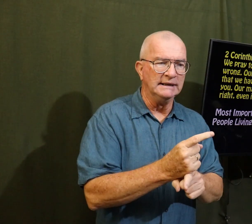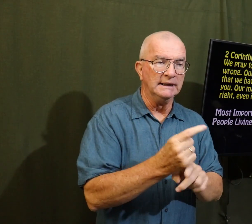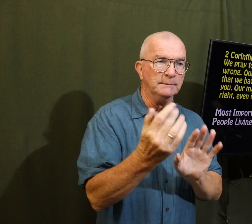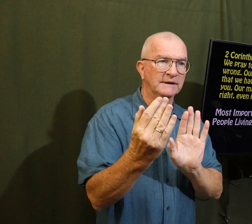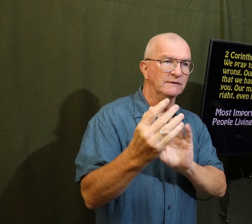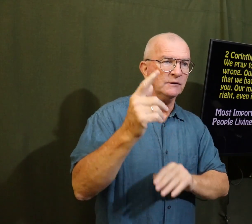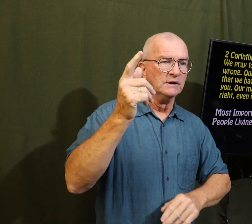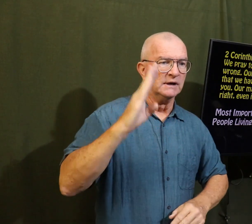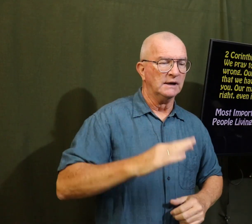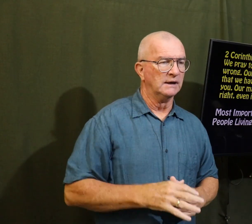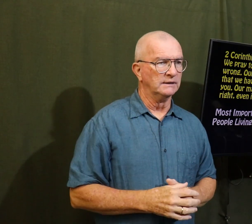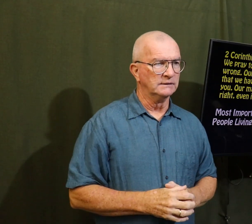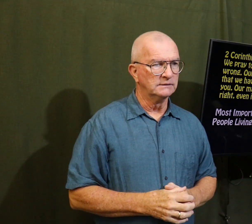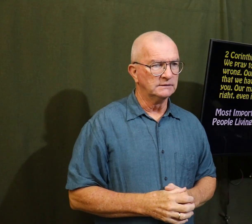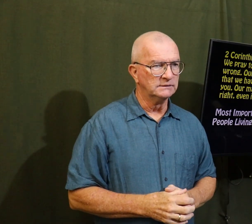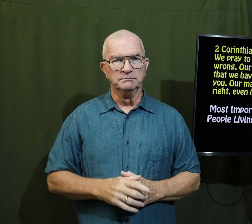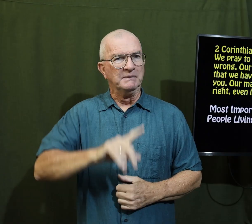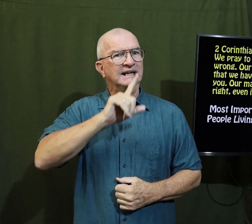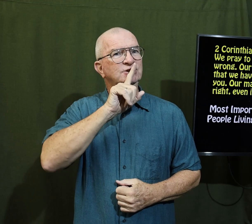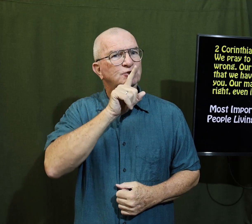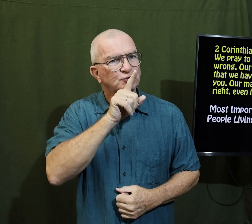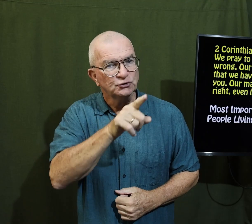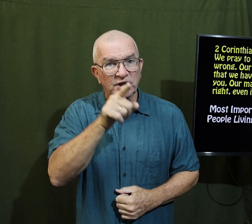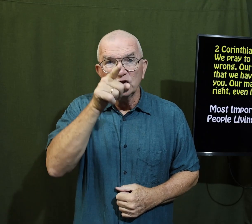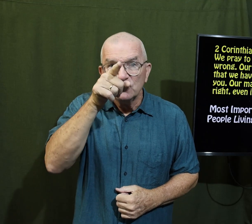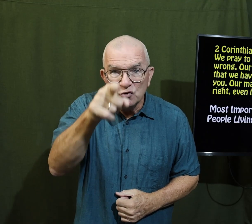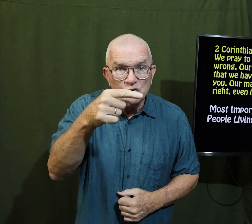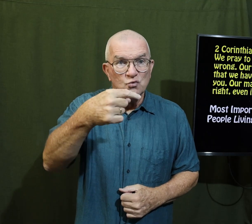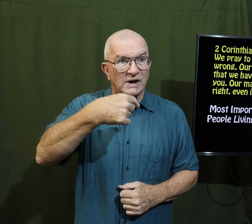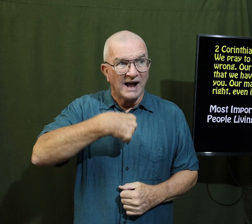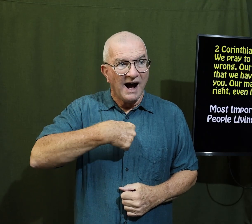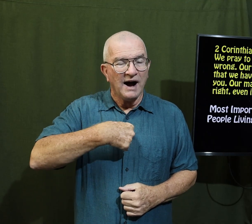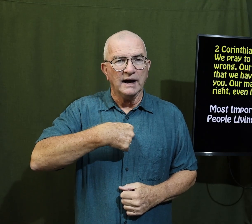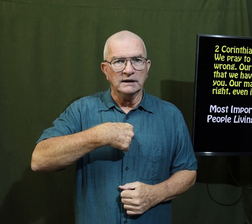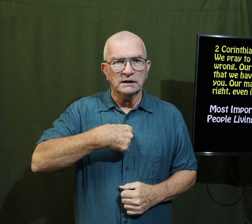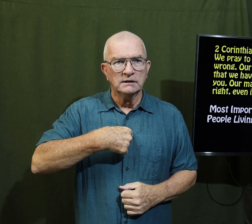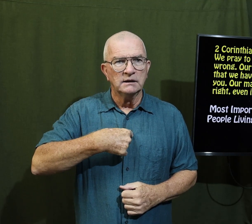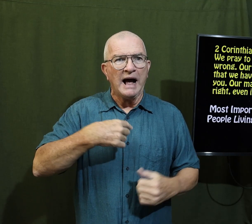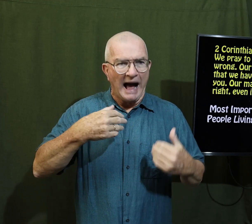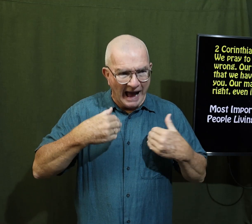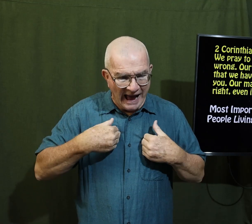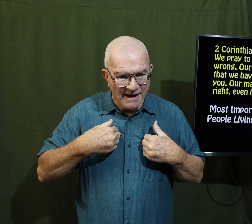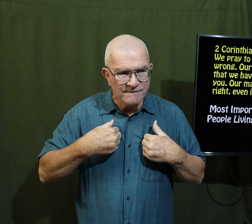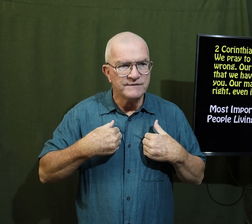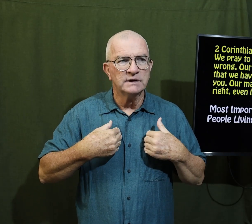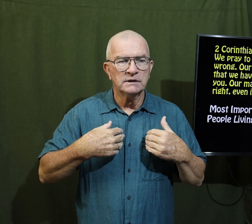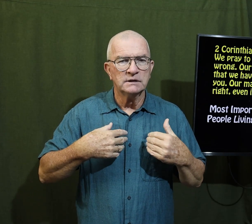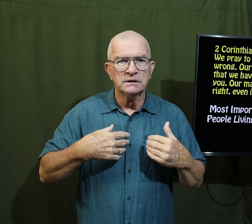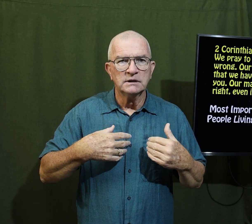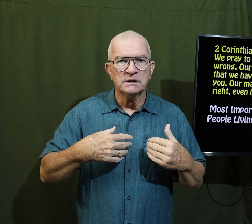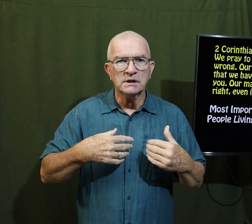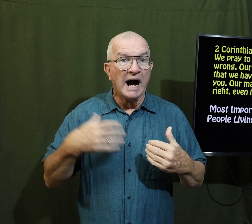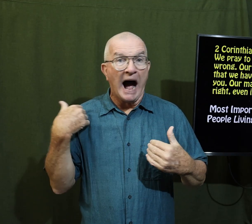living right before God making sure that you and I have